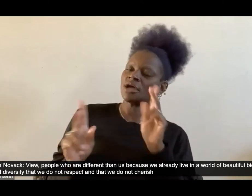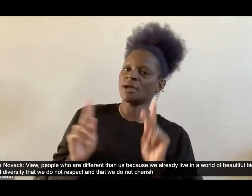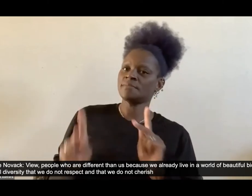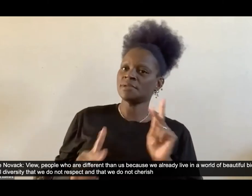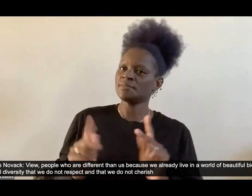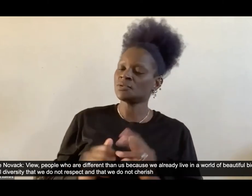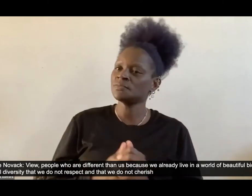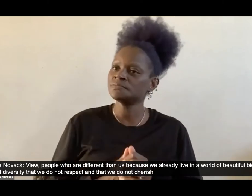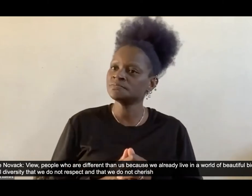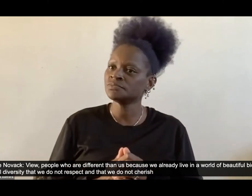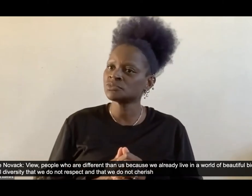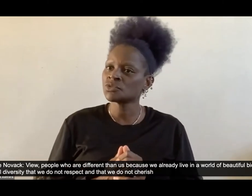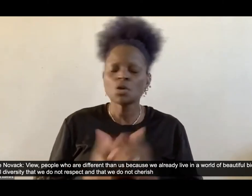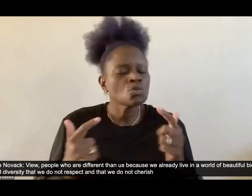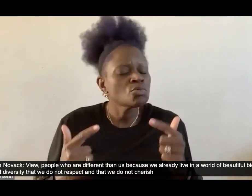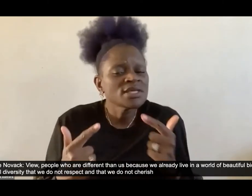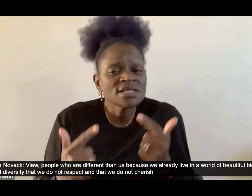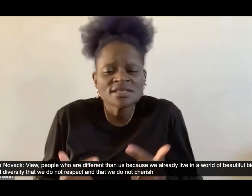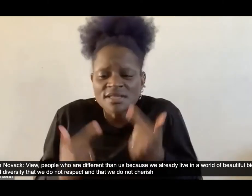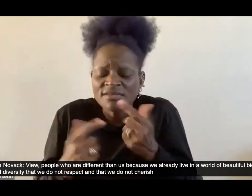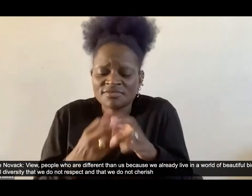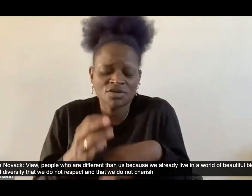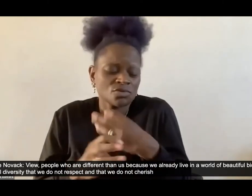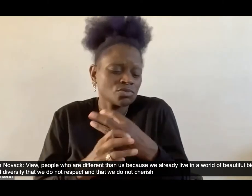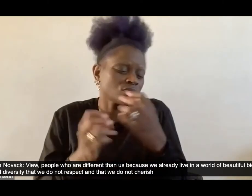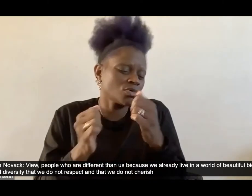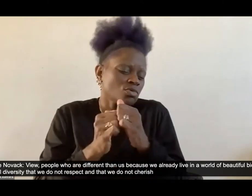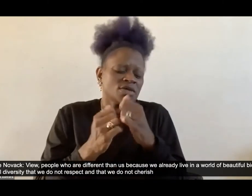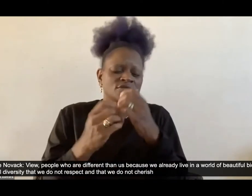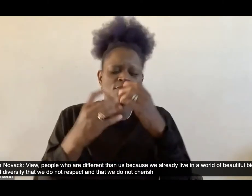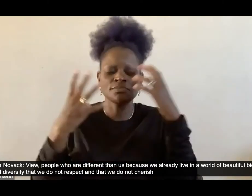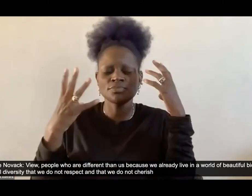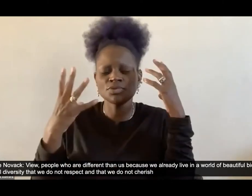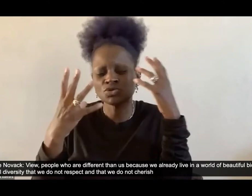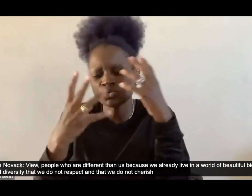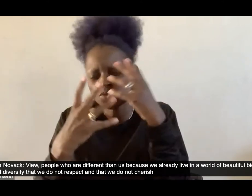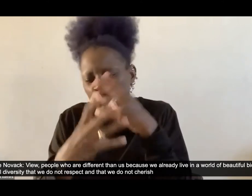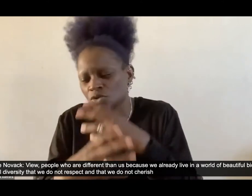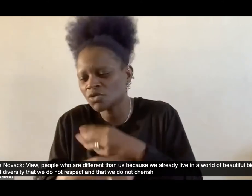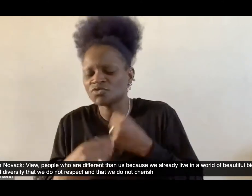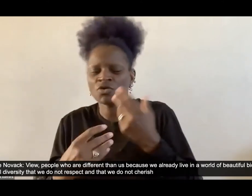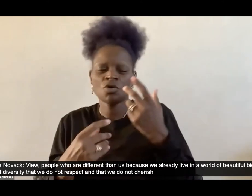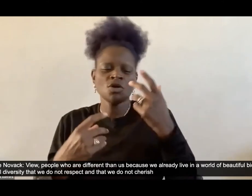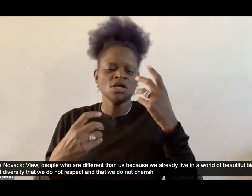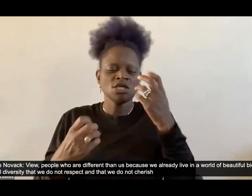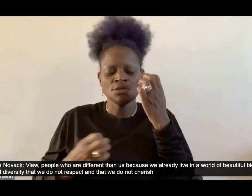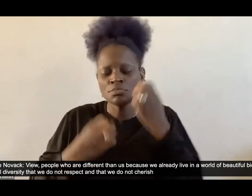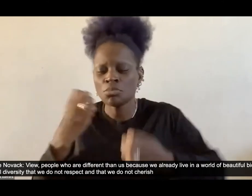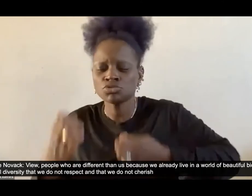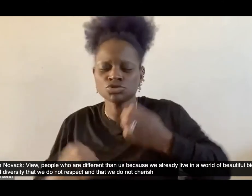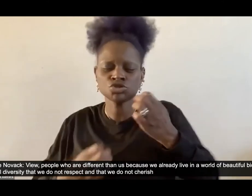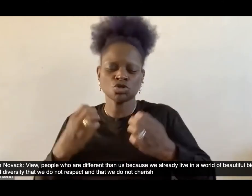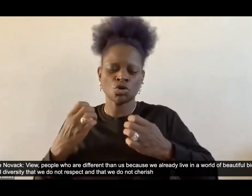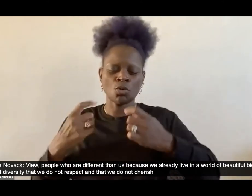of um beautiful bio and uh emotional mental uh diversity that we do not respect